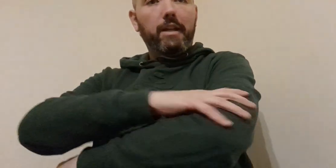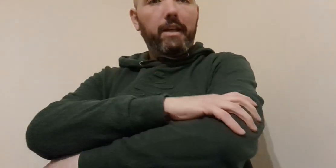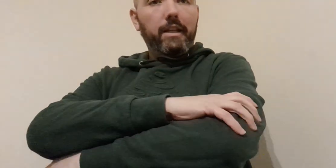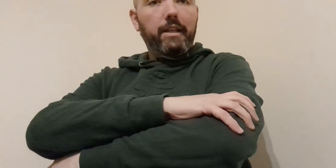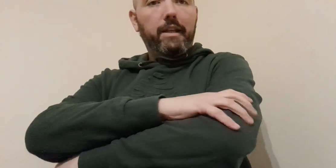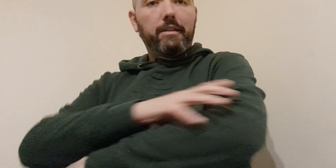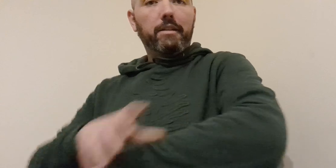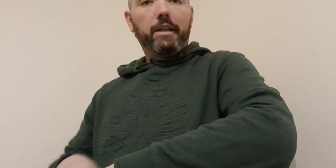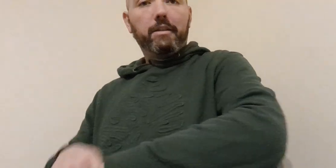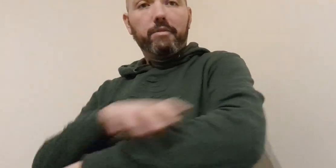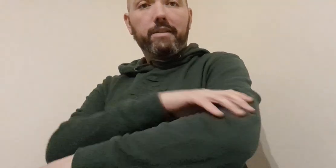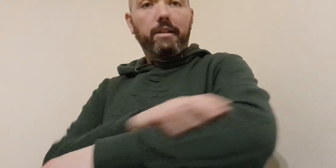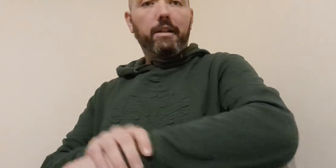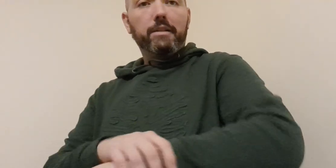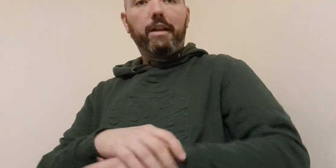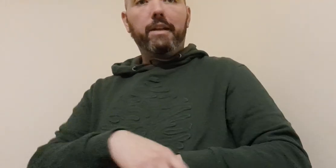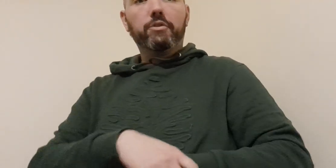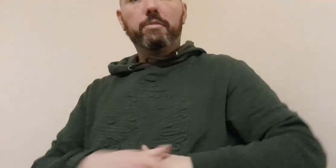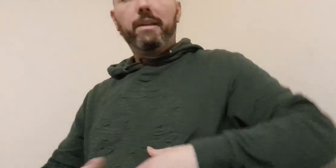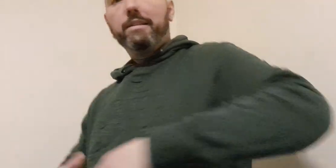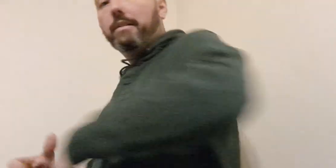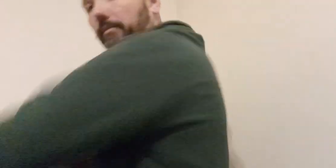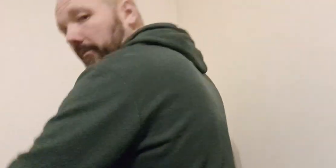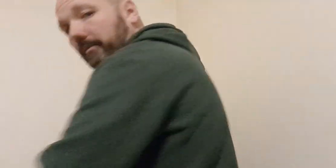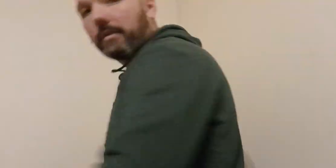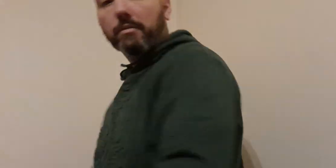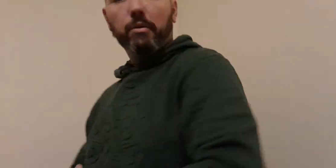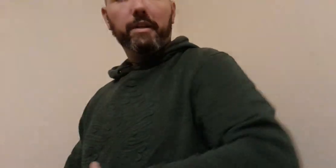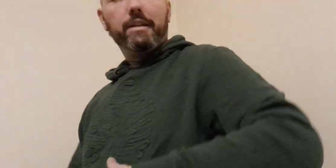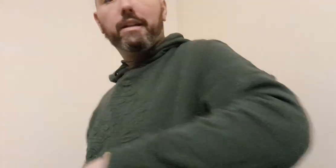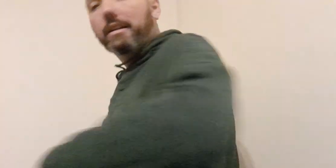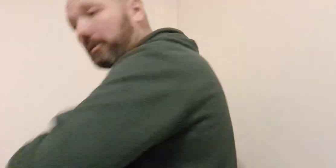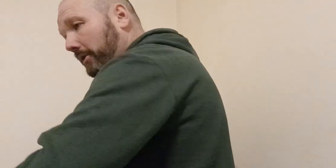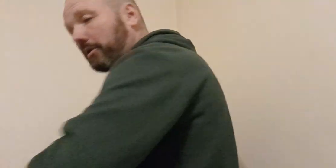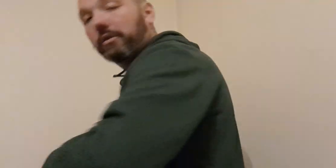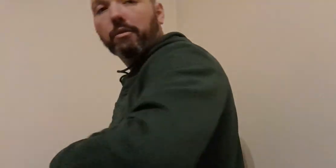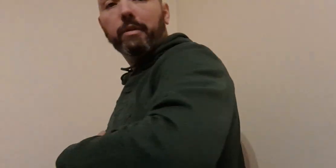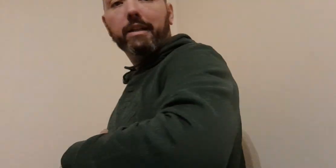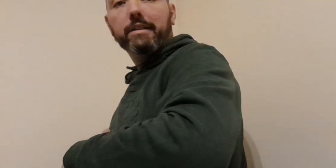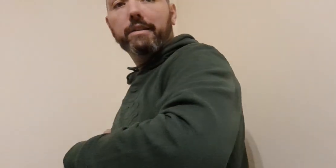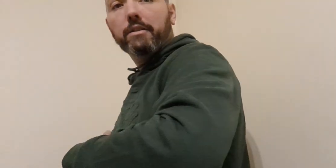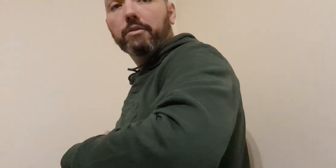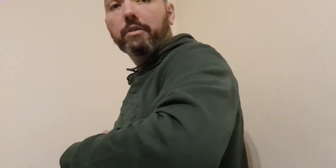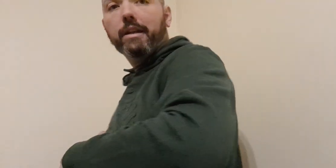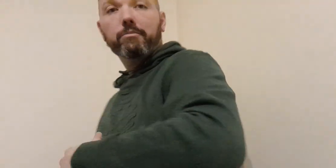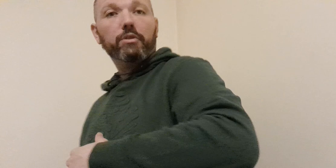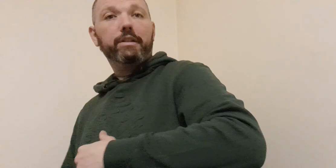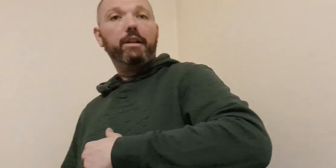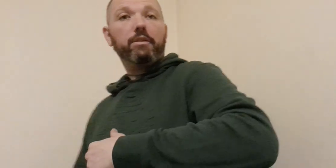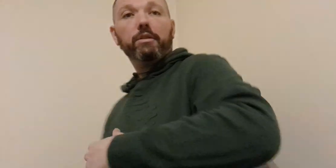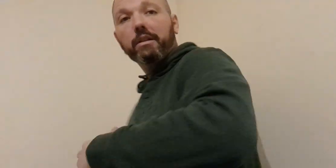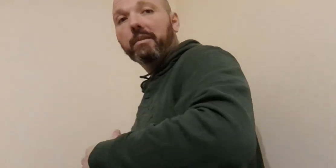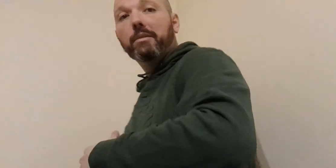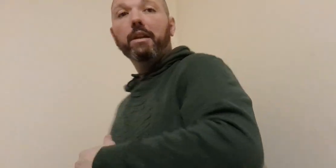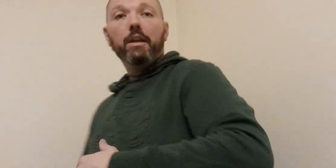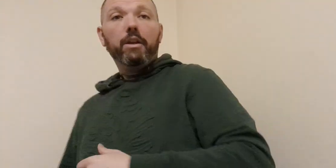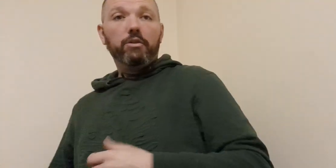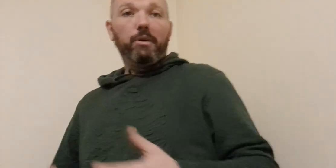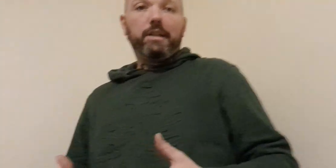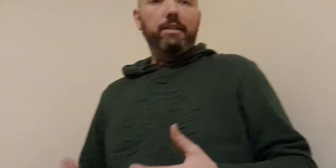laying laying the wrist along it and you're just basically just pulling it on like go to a quick let's say like a joint lock or kind of maybe you might get